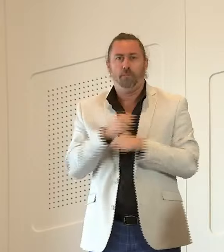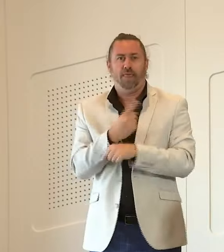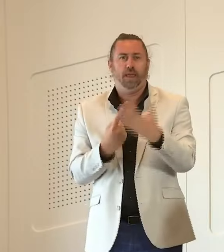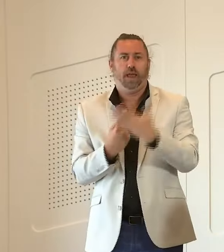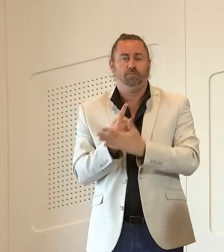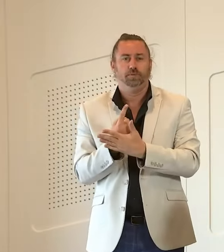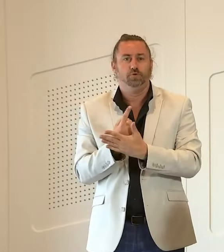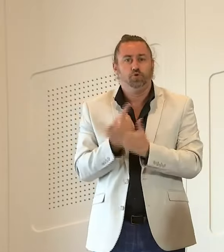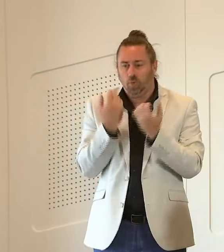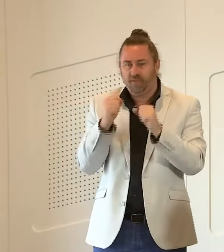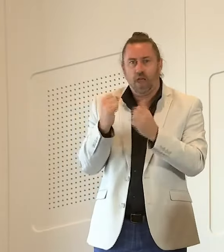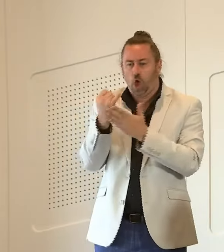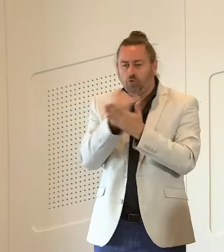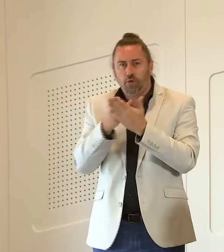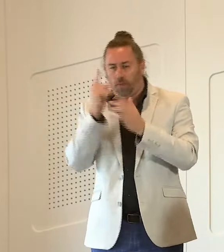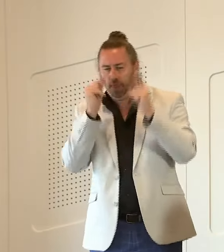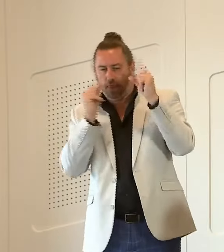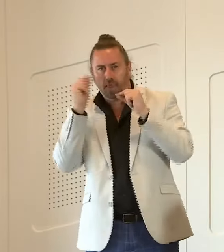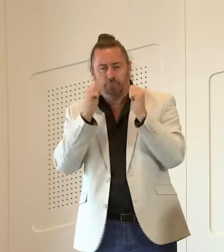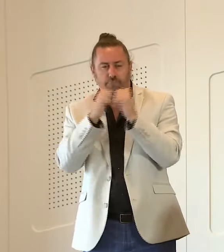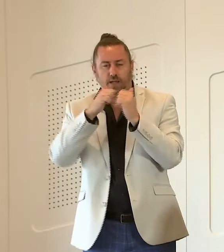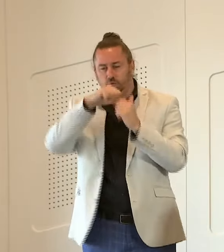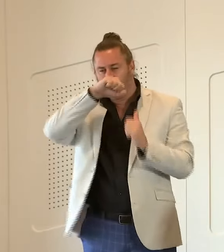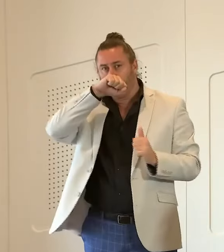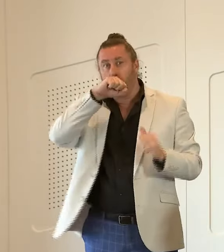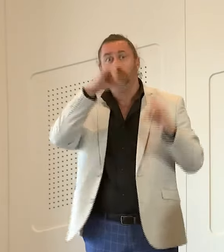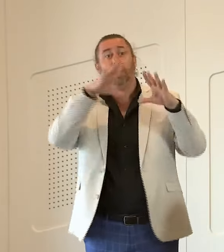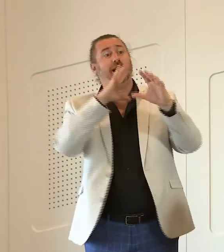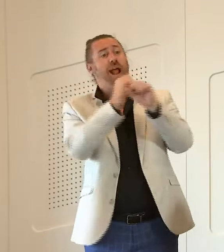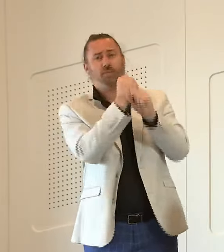body when federally there is still nobody at all